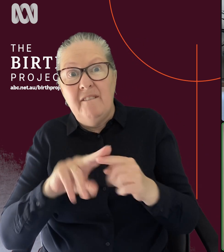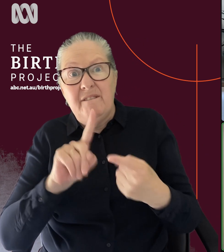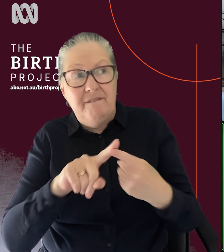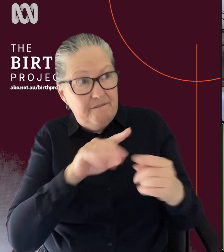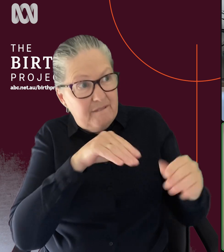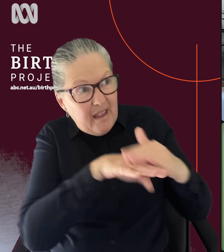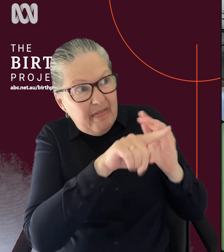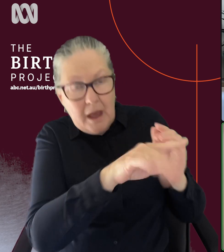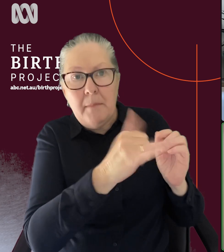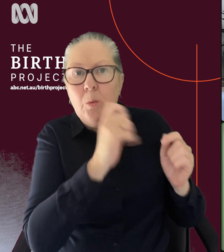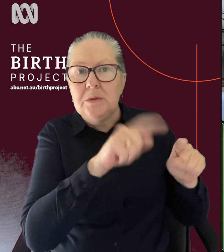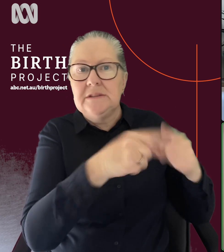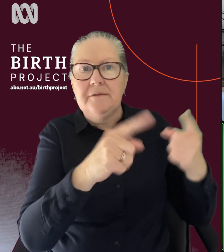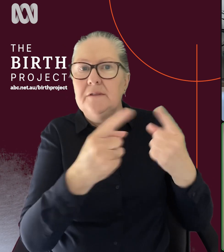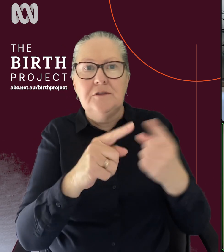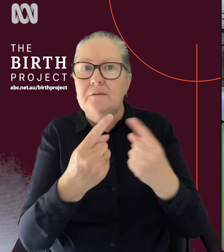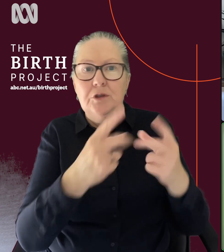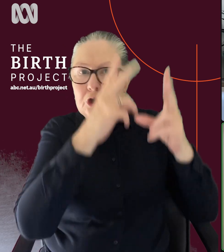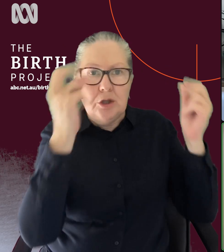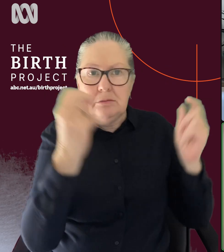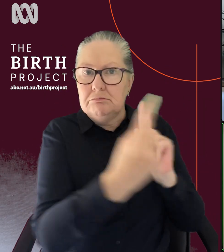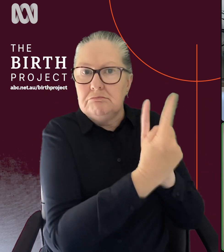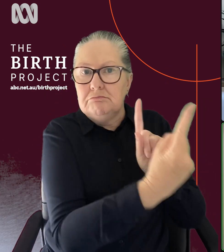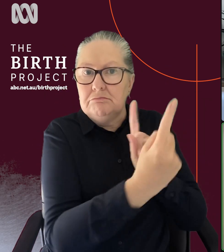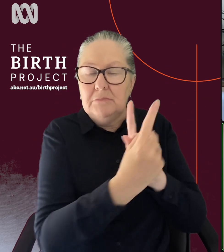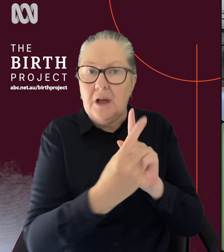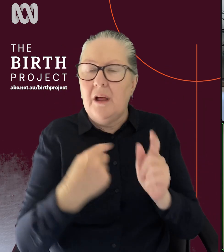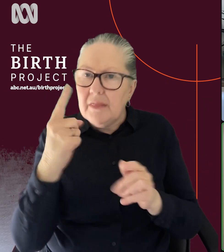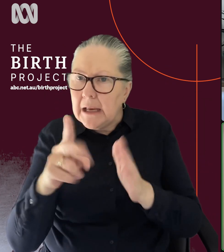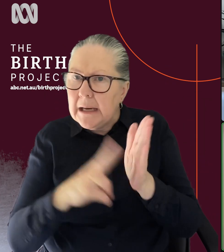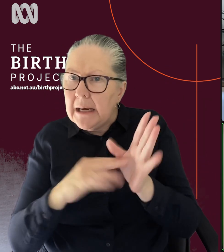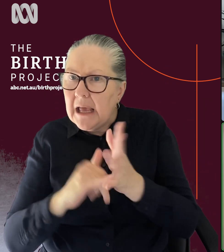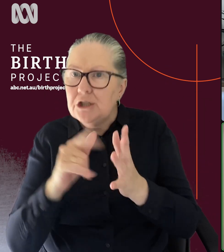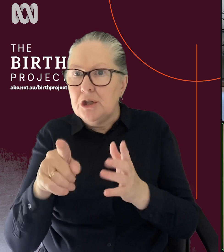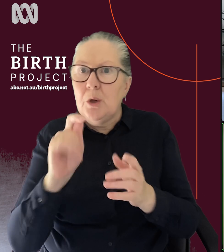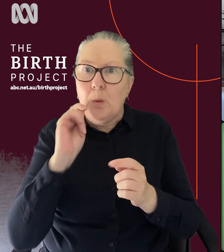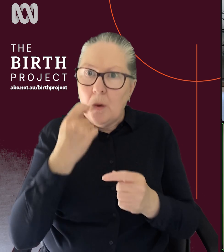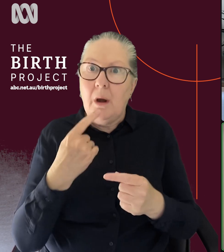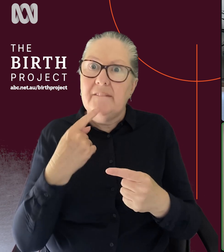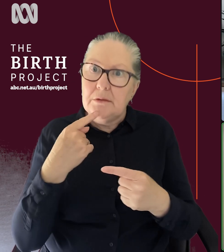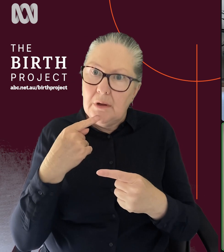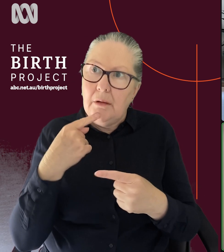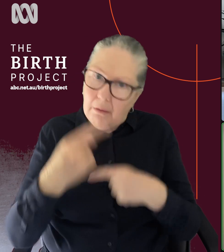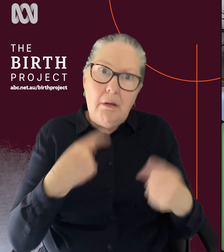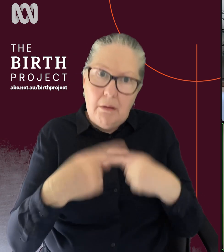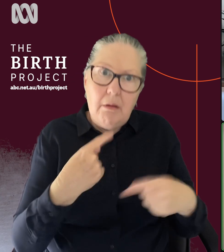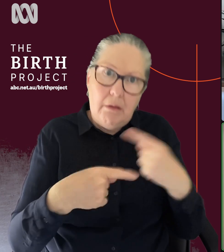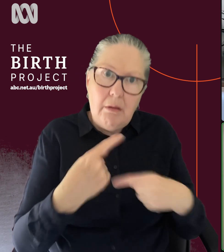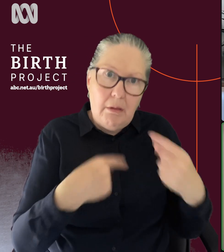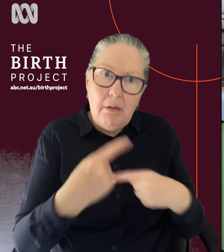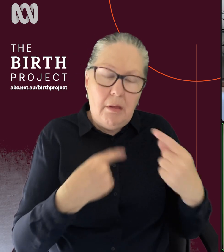appointment. So you will spend, particularly in your case, Naz, you would have spent quite a bit of that time bringing them up to speed. And those appointments are pretty short anyway. So I